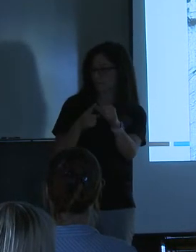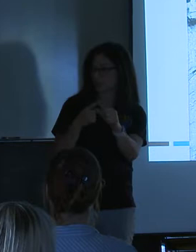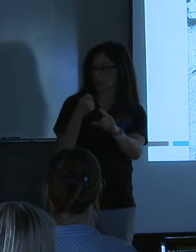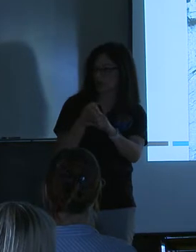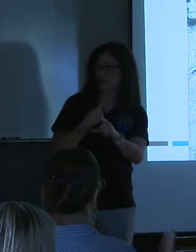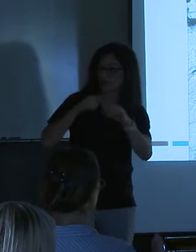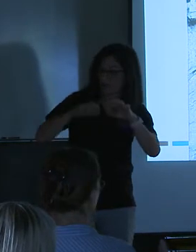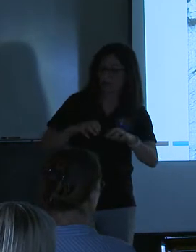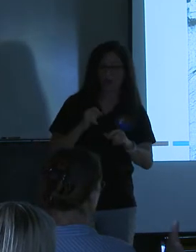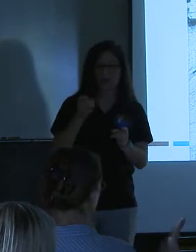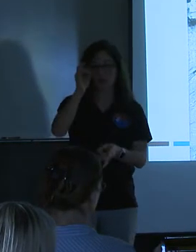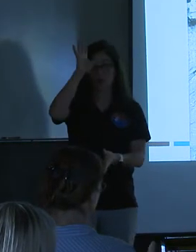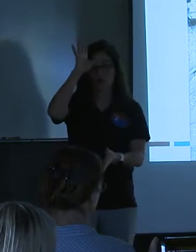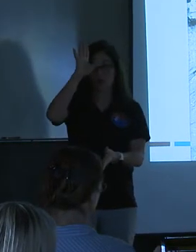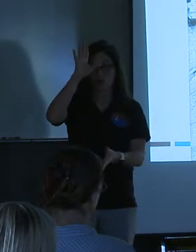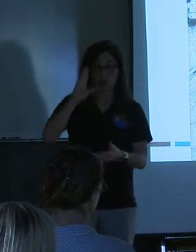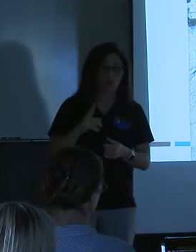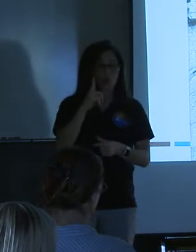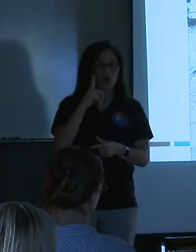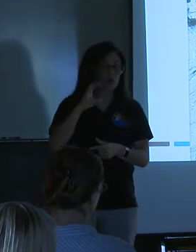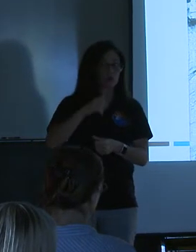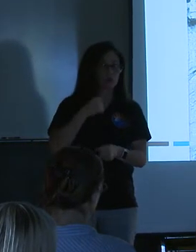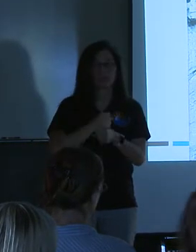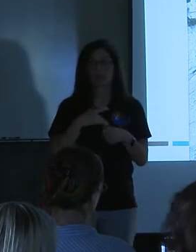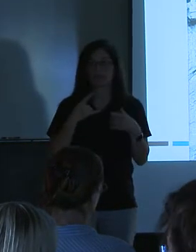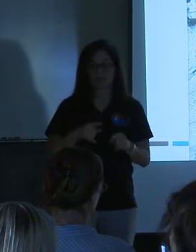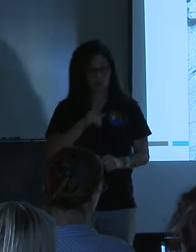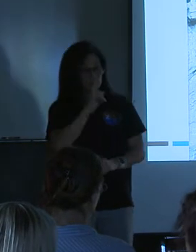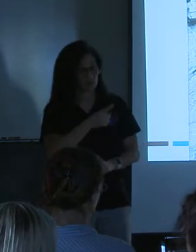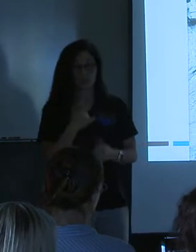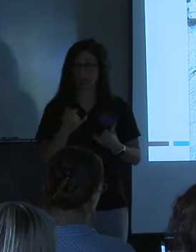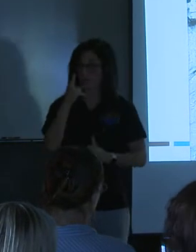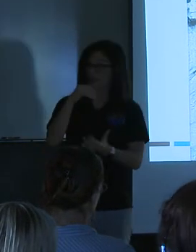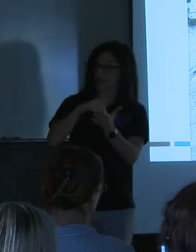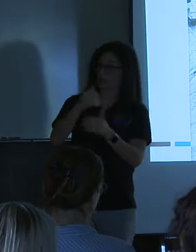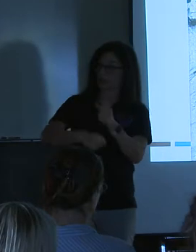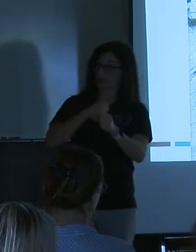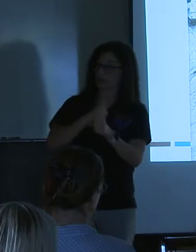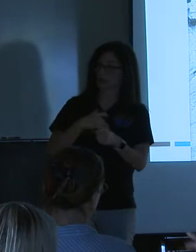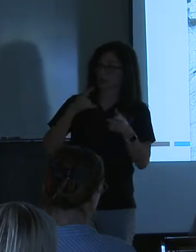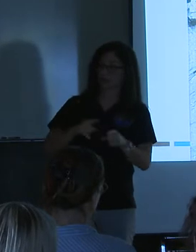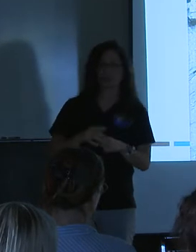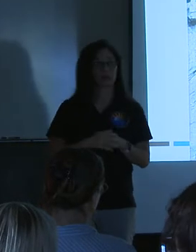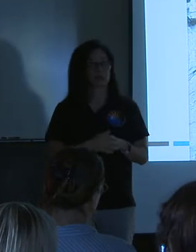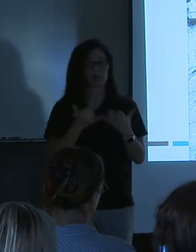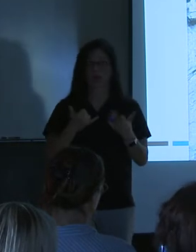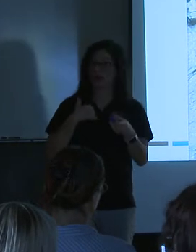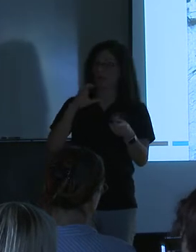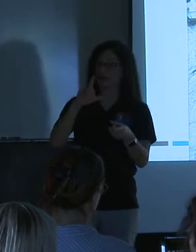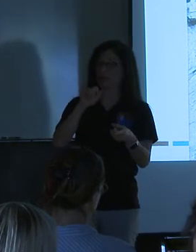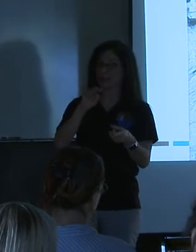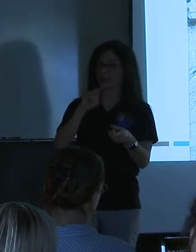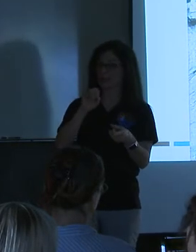Uh-huh. It was an unprecedented 100-year event. true. Now it's a thousand-year event. Now we have climate change. That's true.